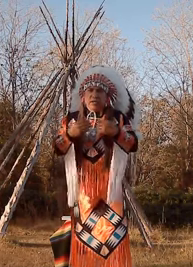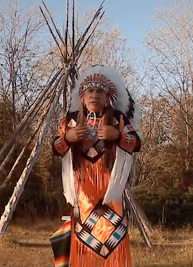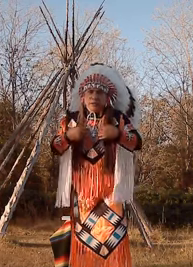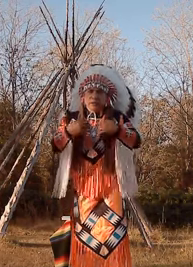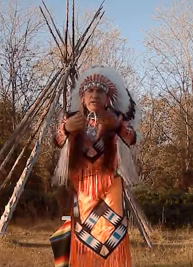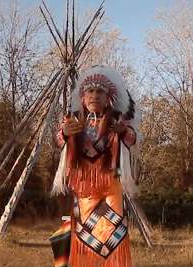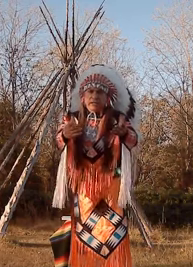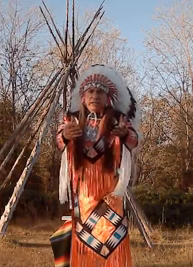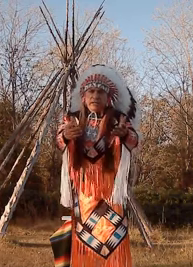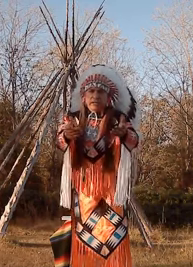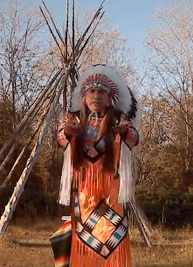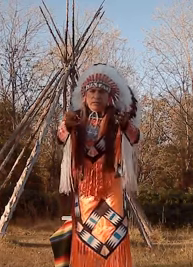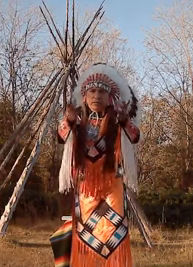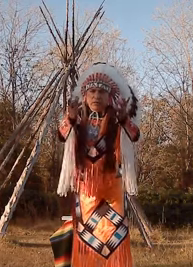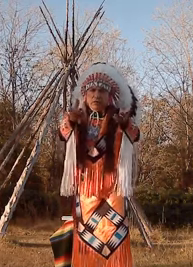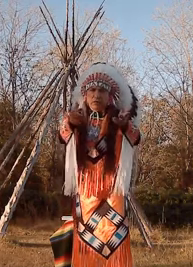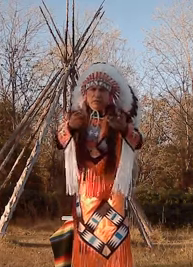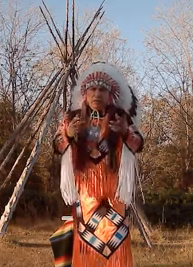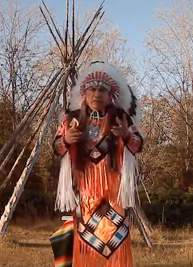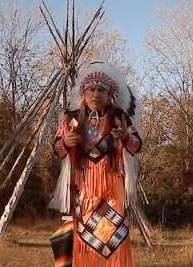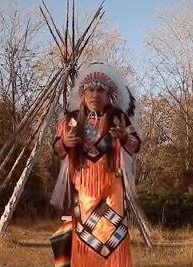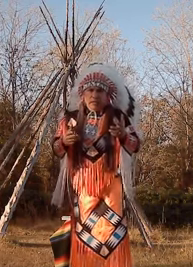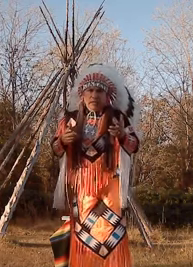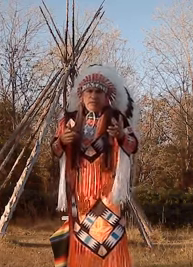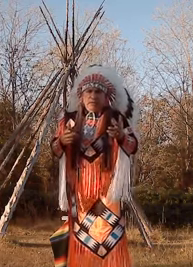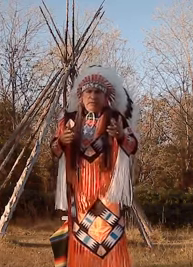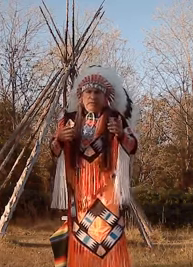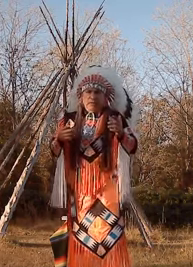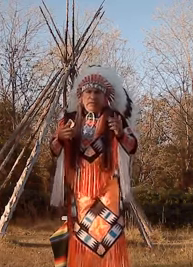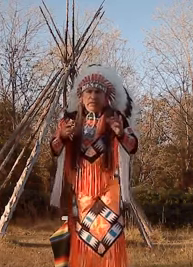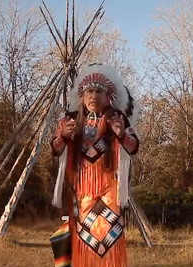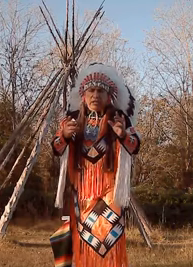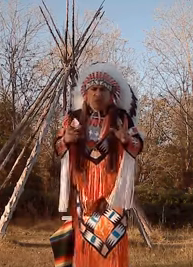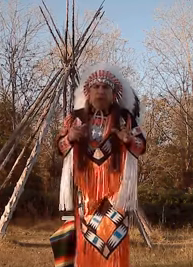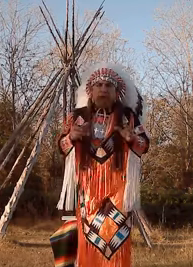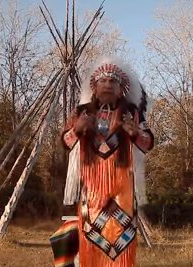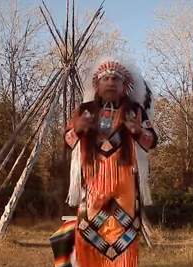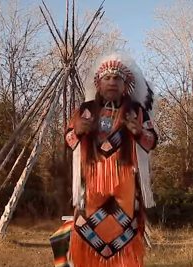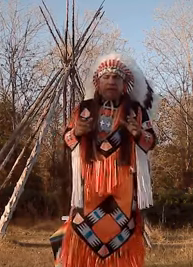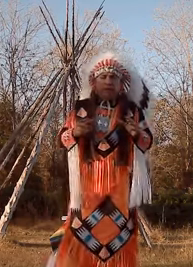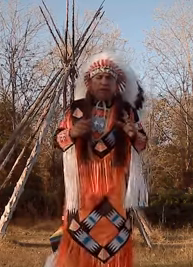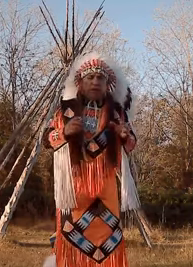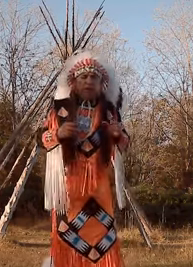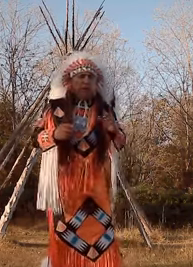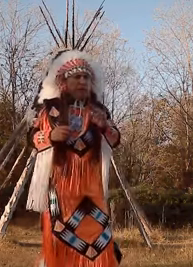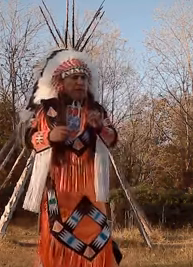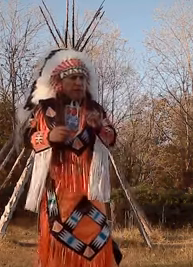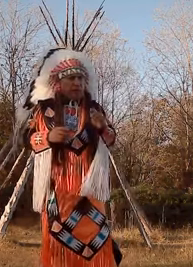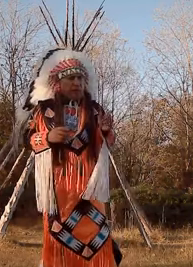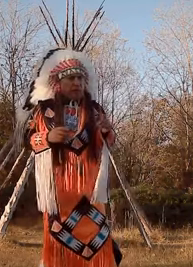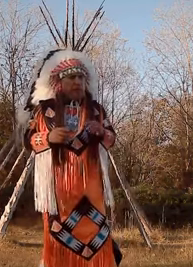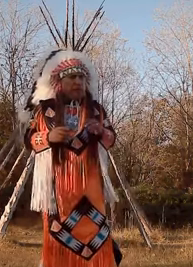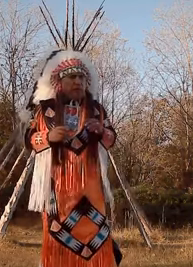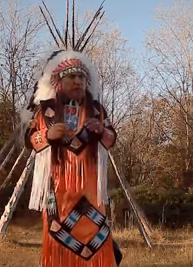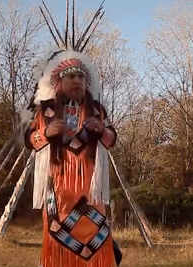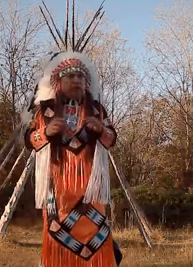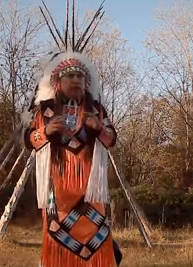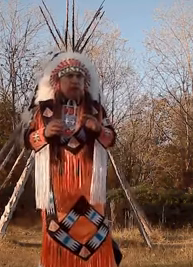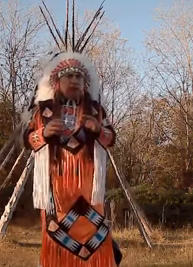project it for the viewer and know that understand it you know take take the notes